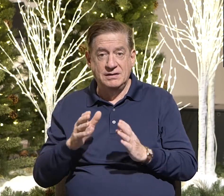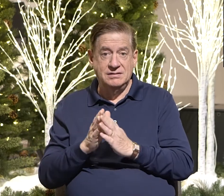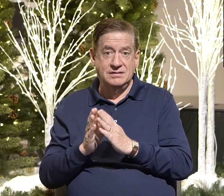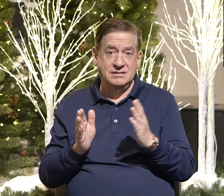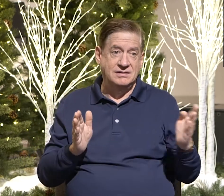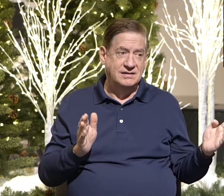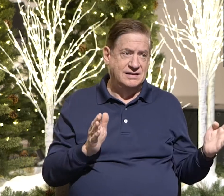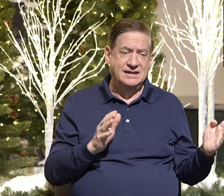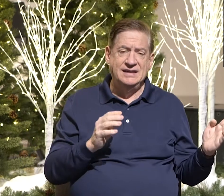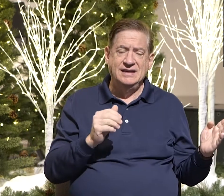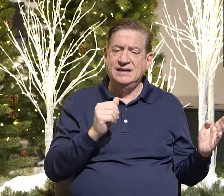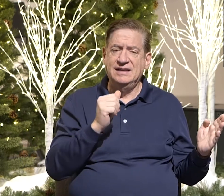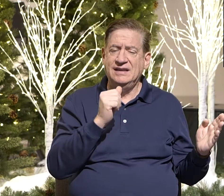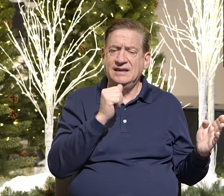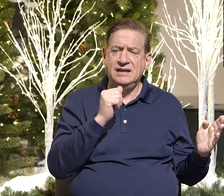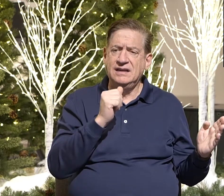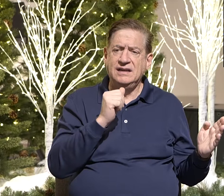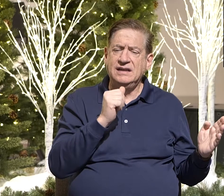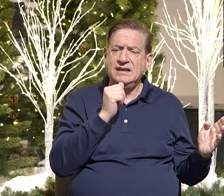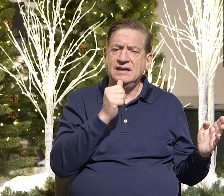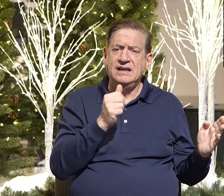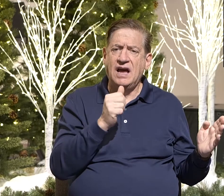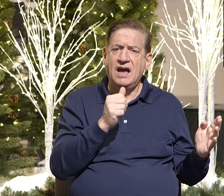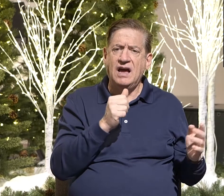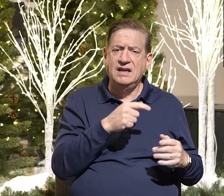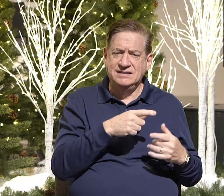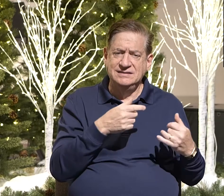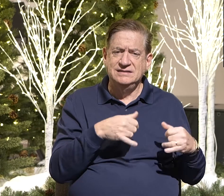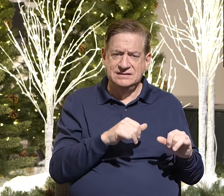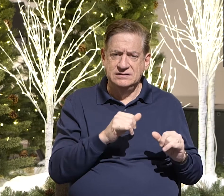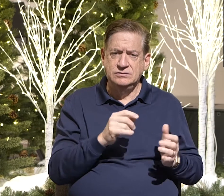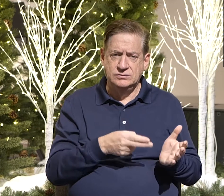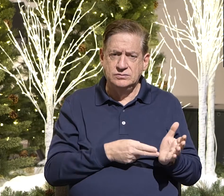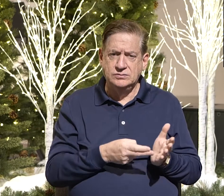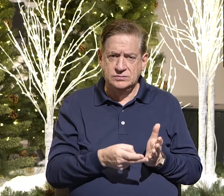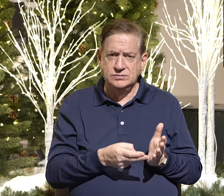he also didn't, he's like, no, but this is still the truth.